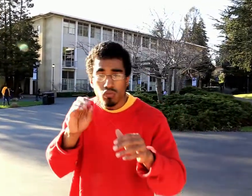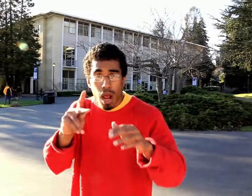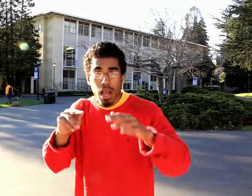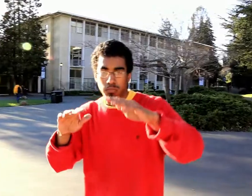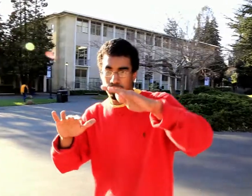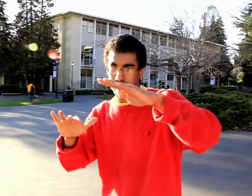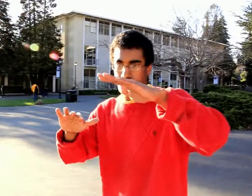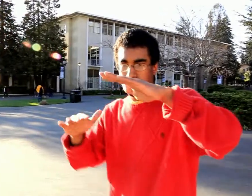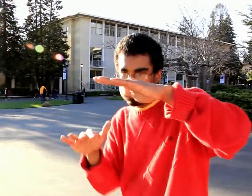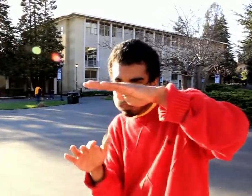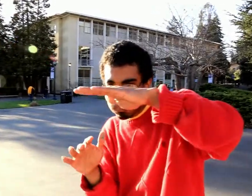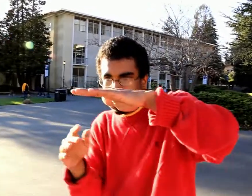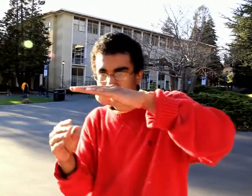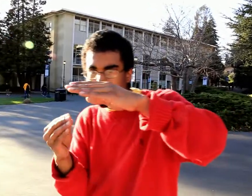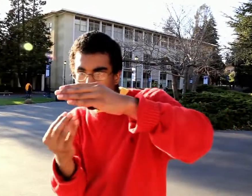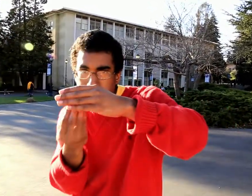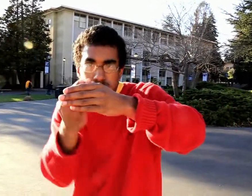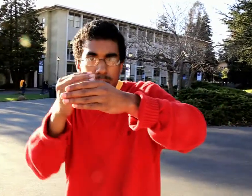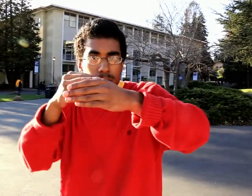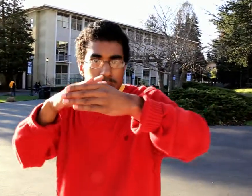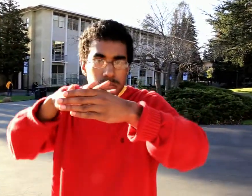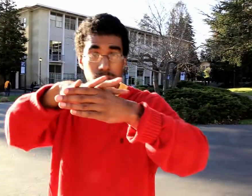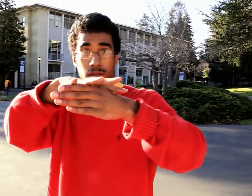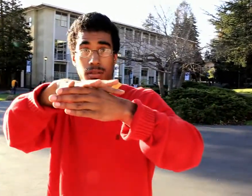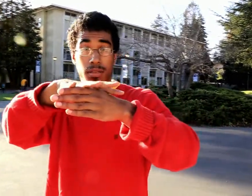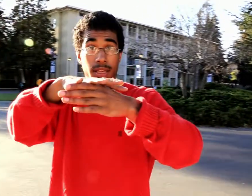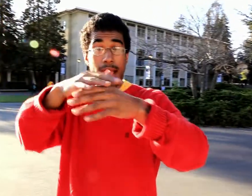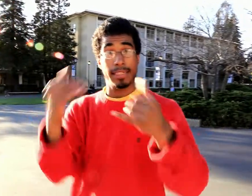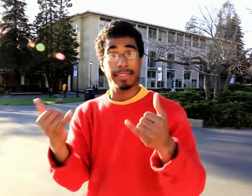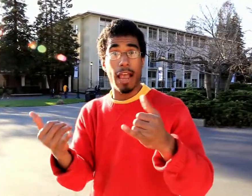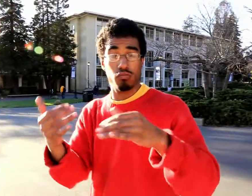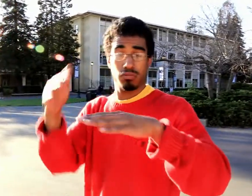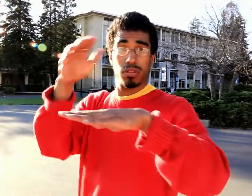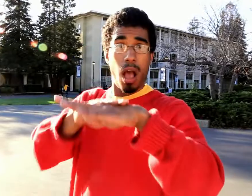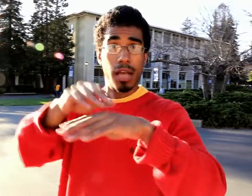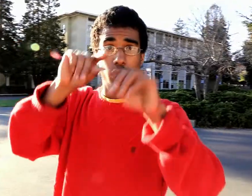it comes up out of the ground. And now that it's on top of the crust,